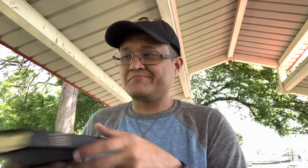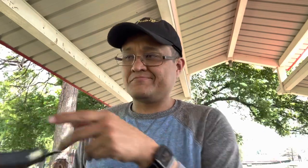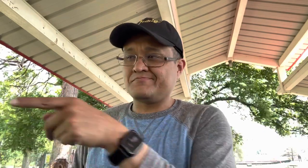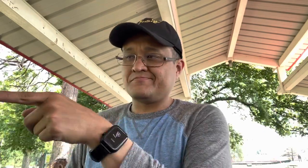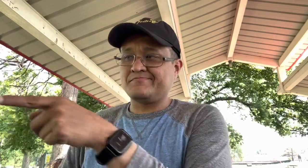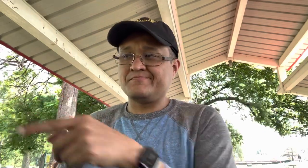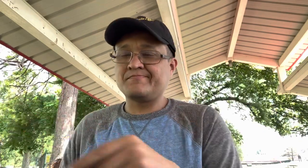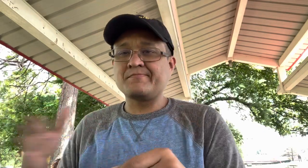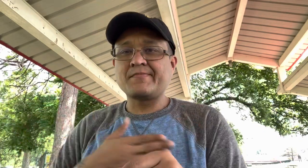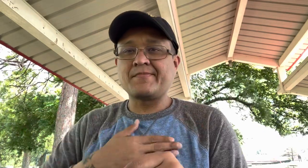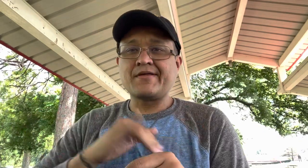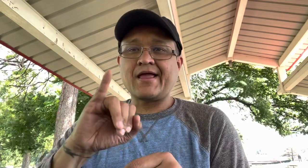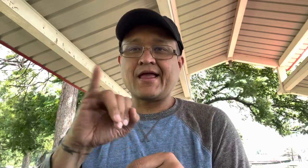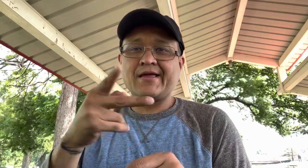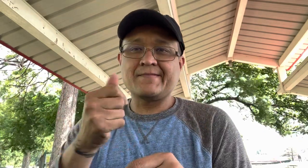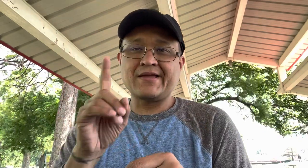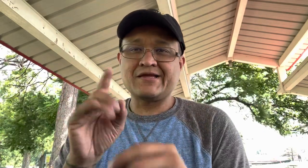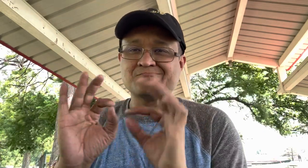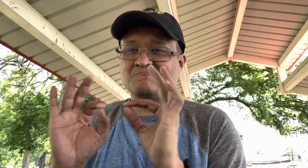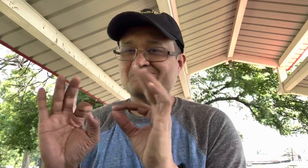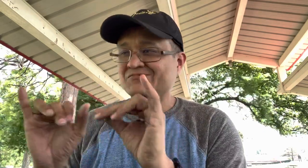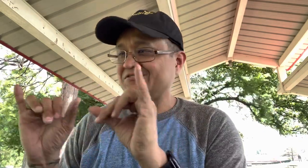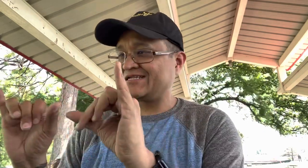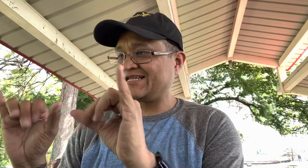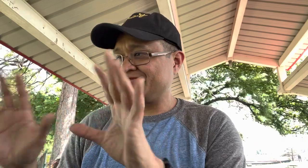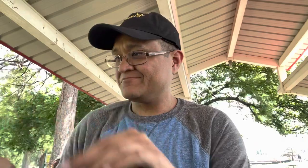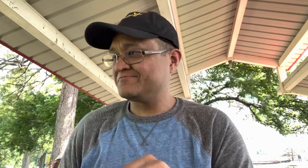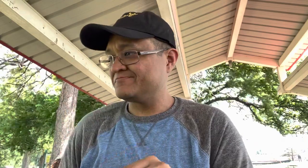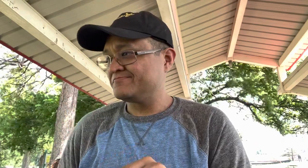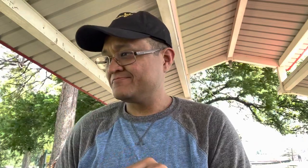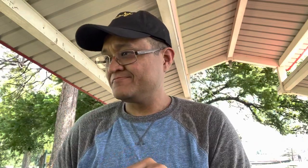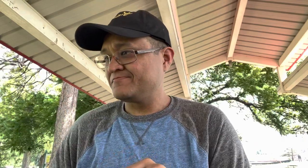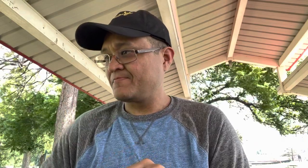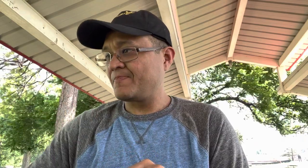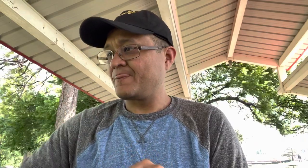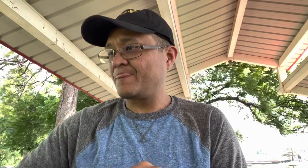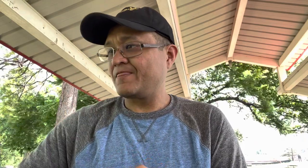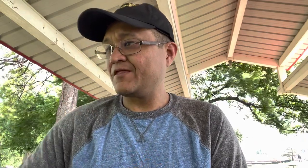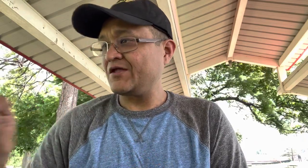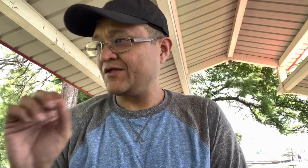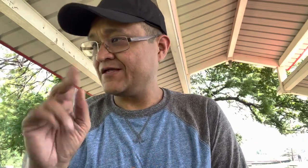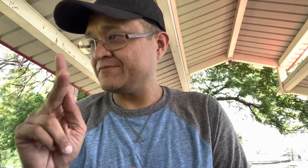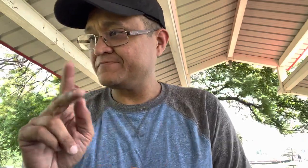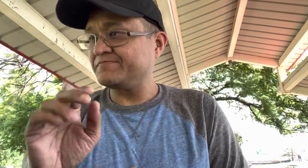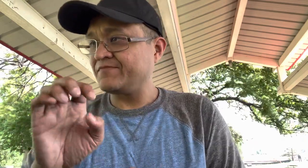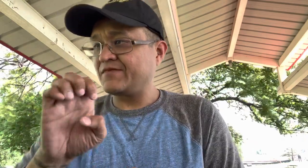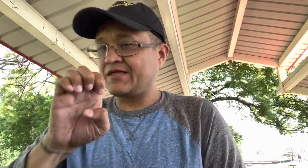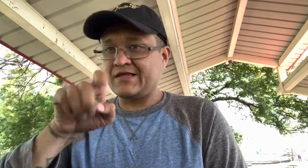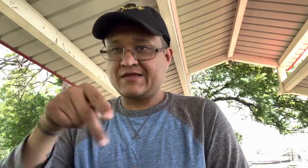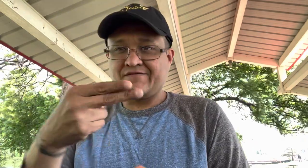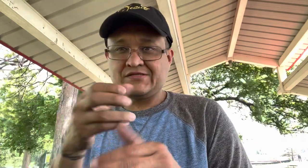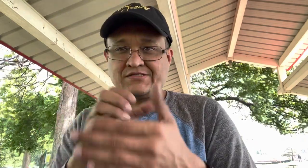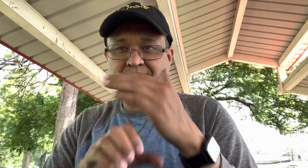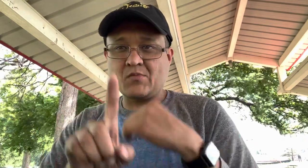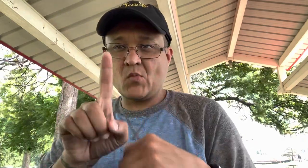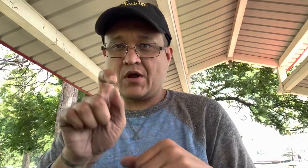so we're going to lay the bible down because it's well my page is everywhere so we're going to use my my ipad app here so again